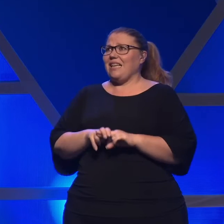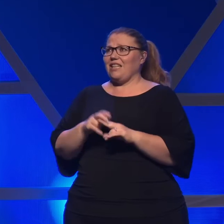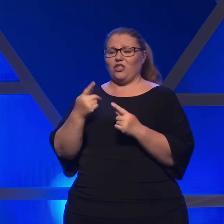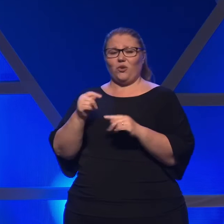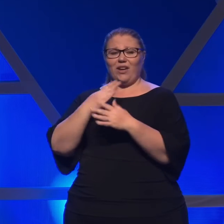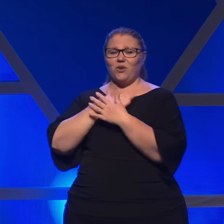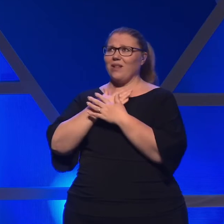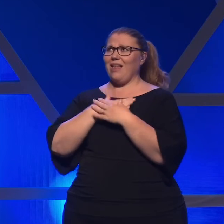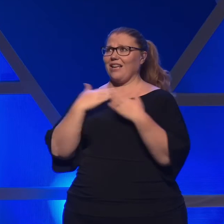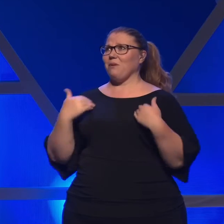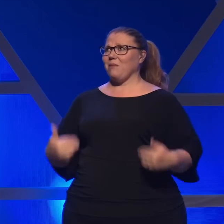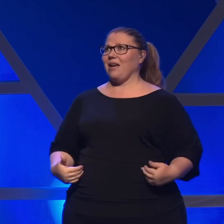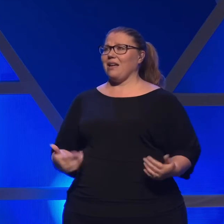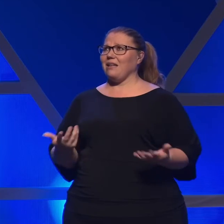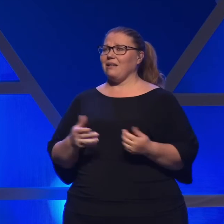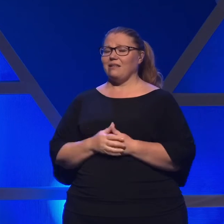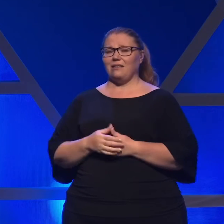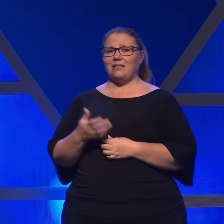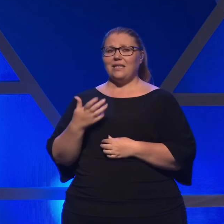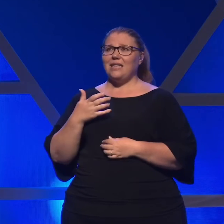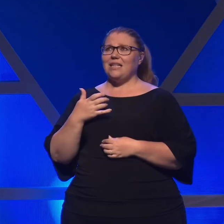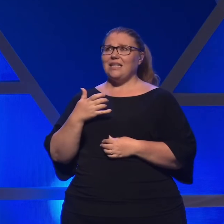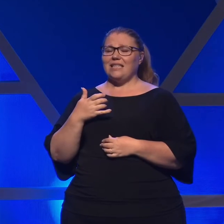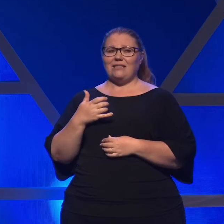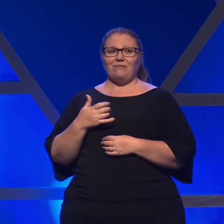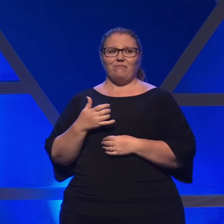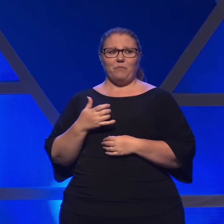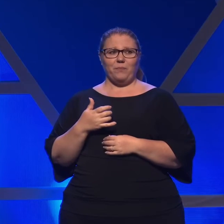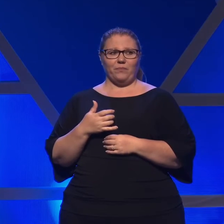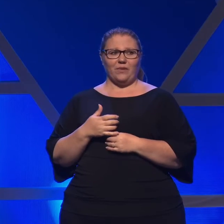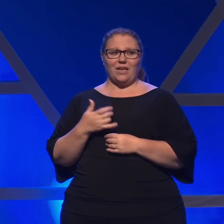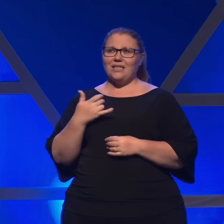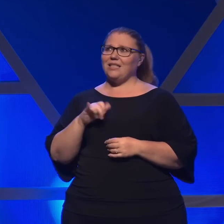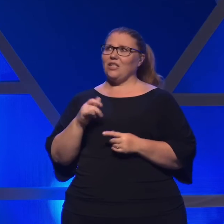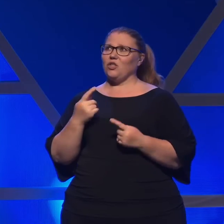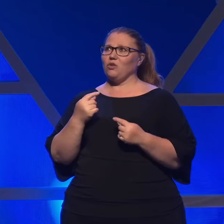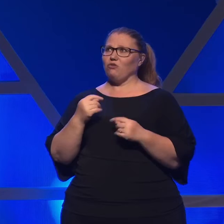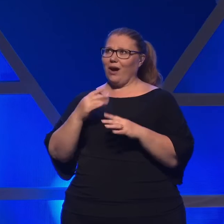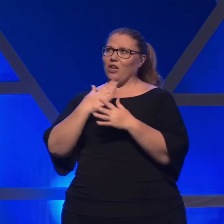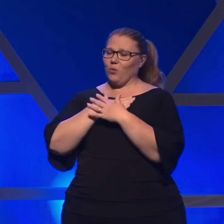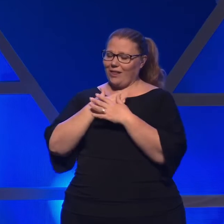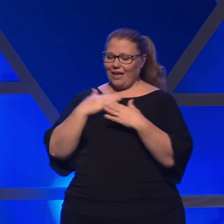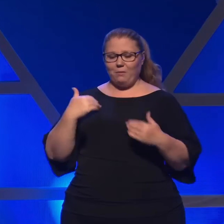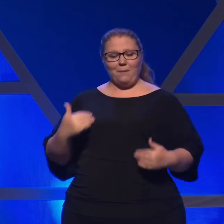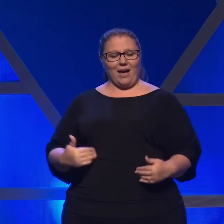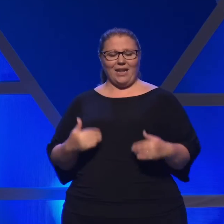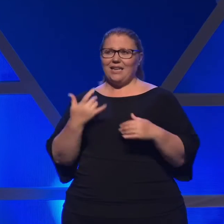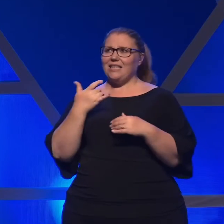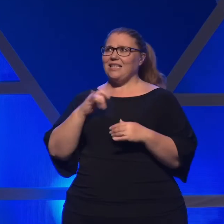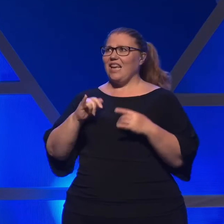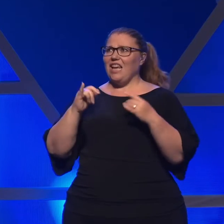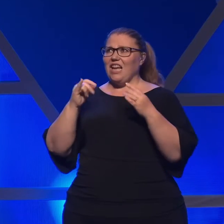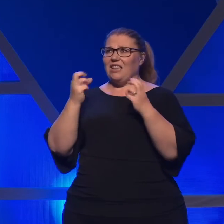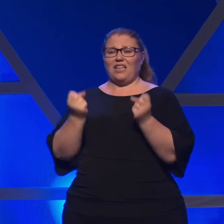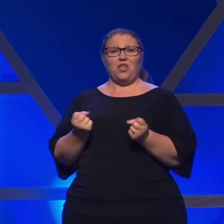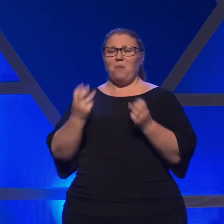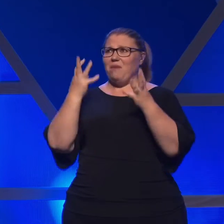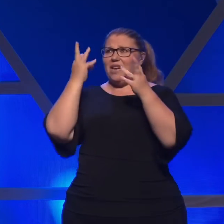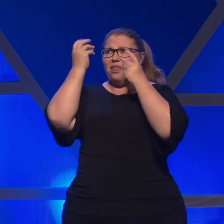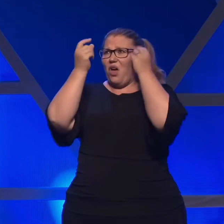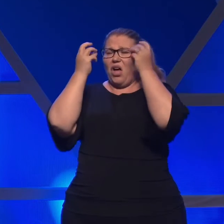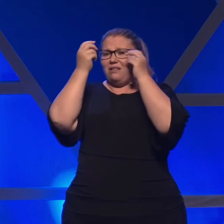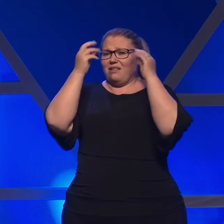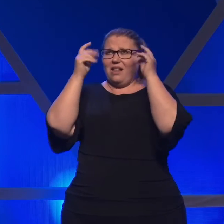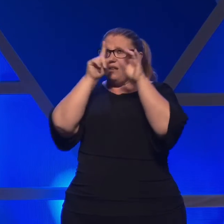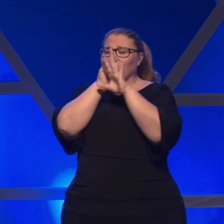relax my body, still clamor, trying to relax my body and still my clamorous thoughts and simply pay attention